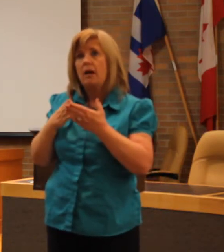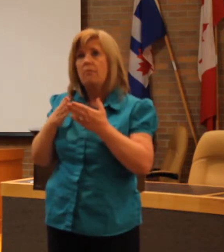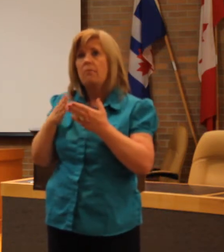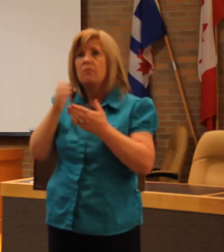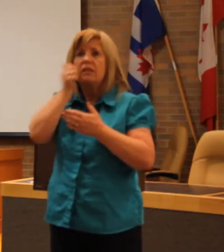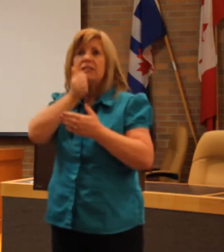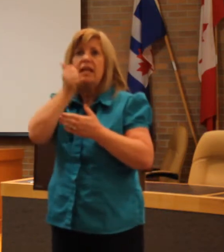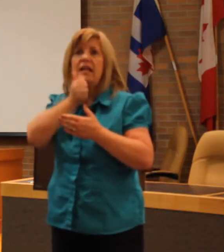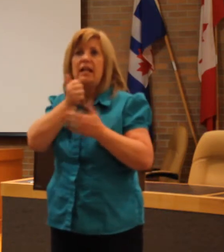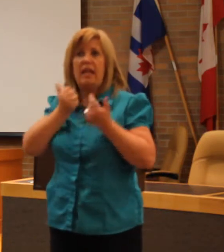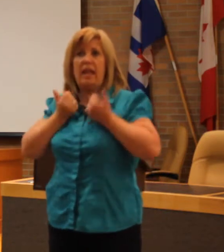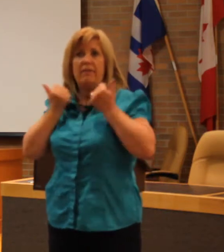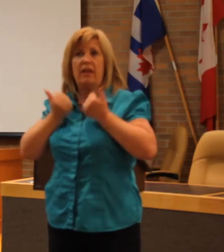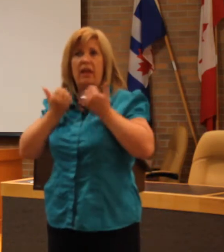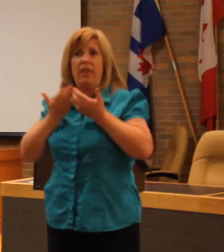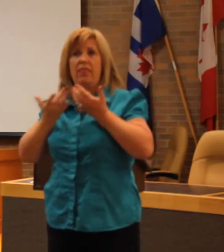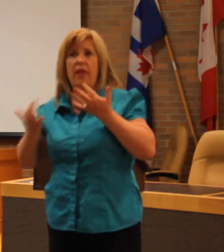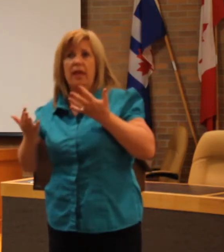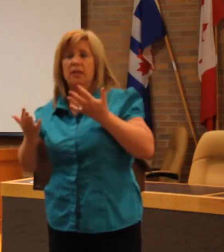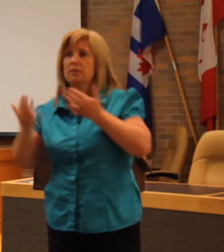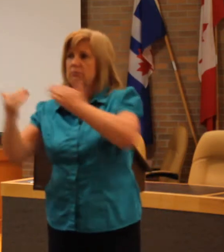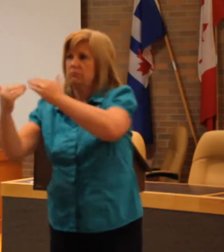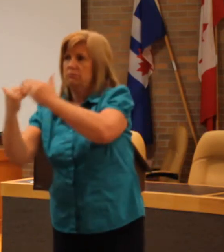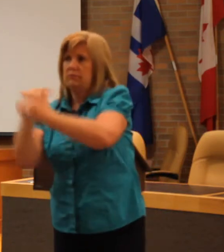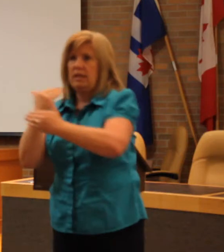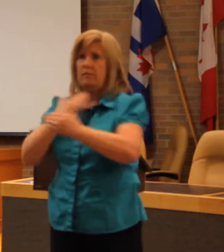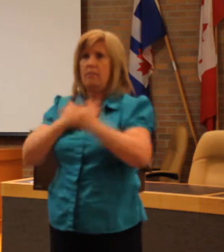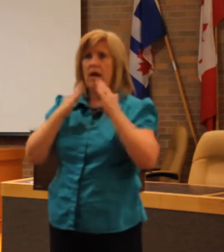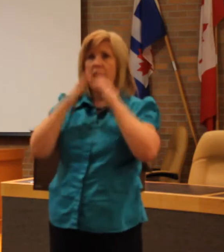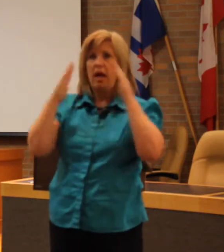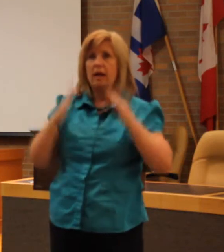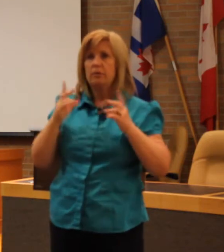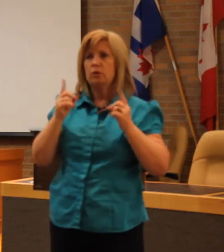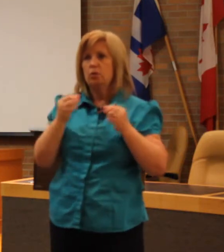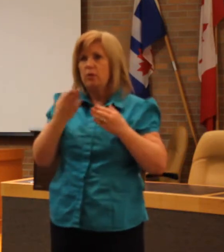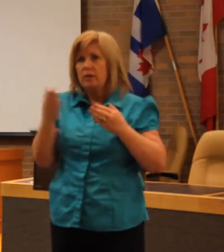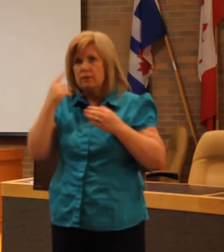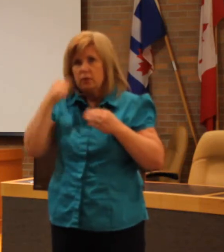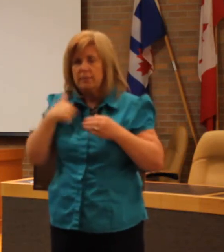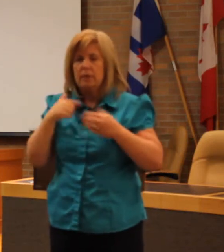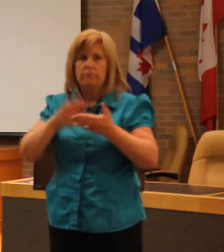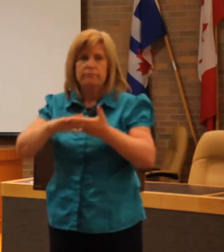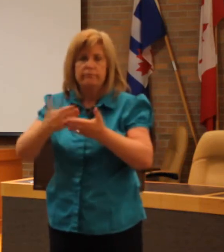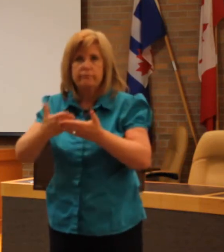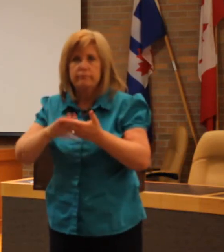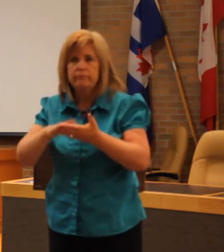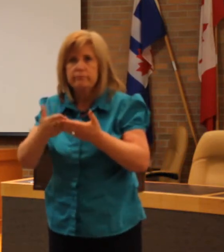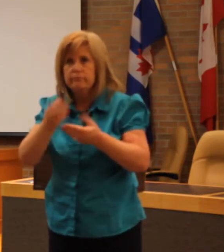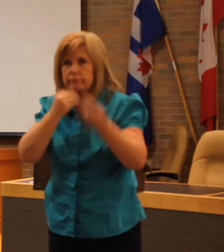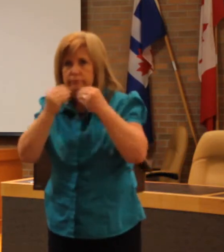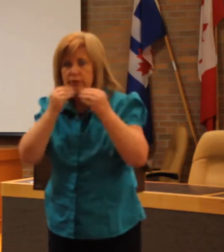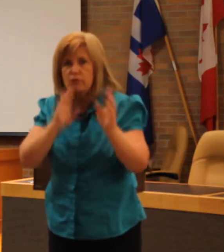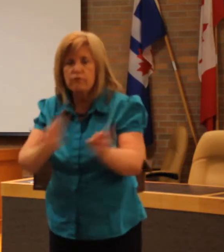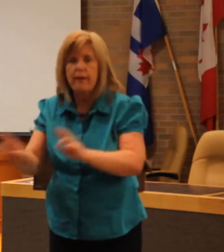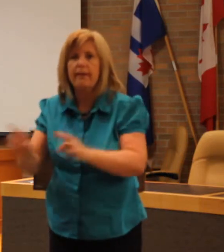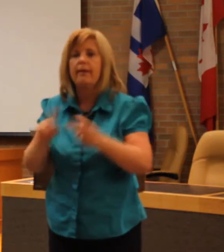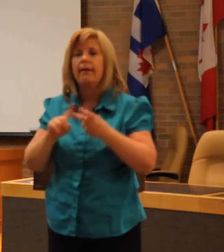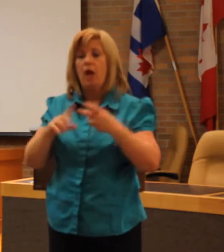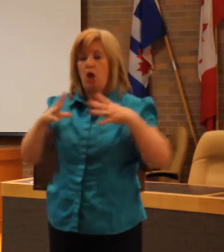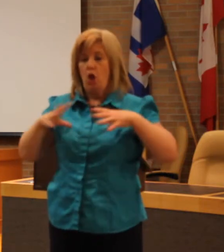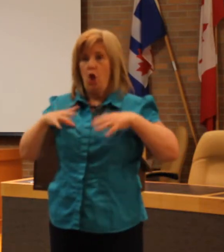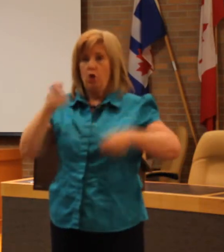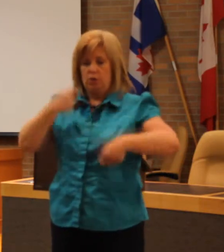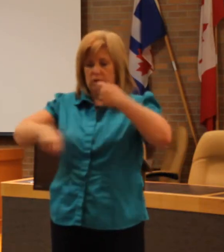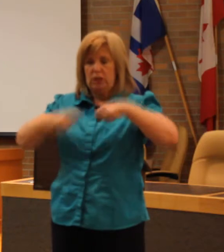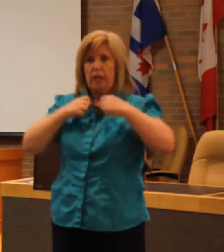living. I have to let them into my home and do things for me like meal prep, changing my clothes, assisting me